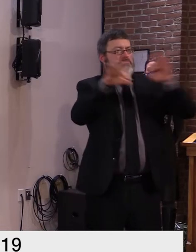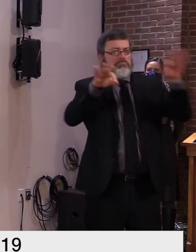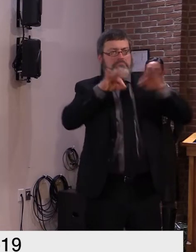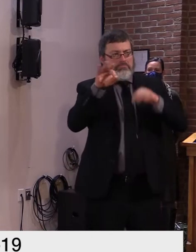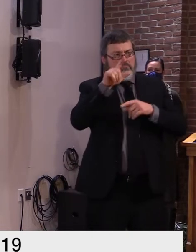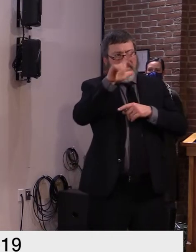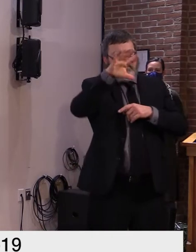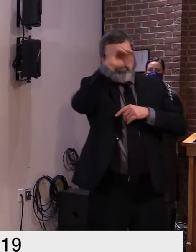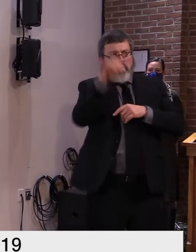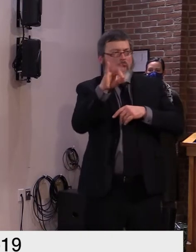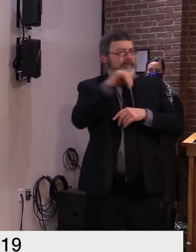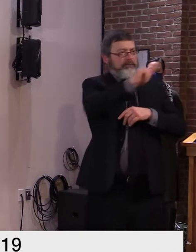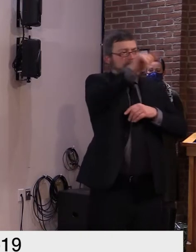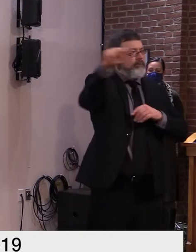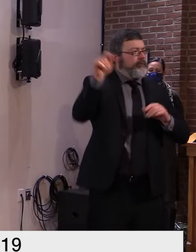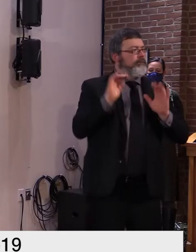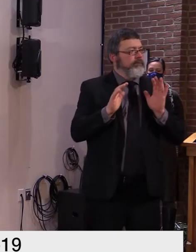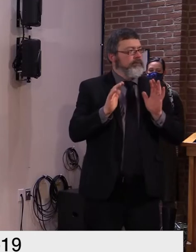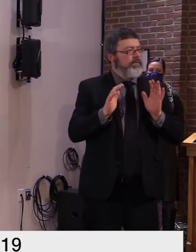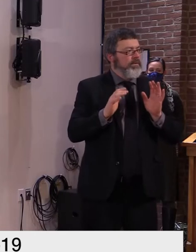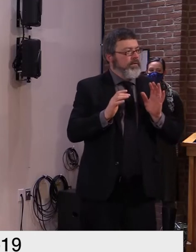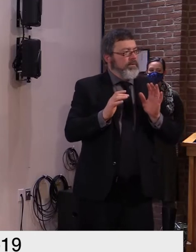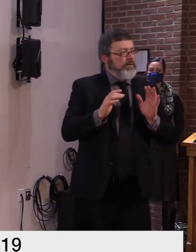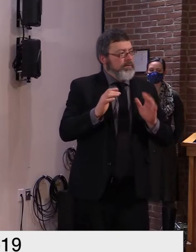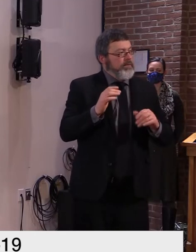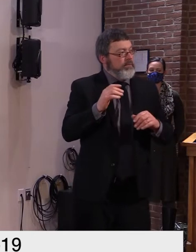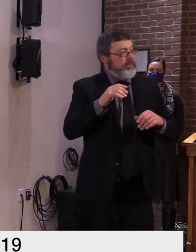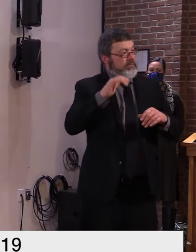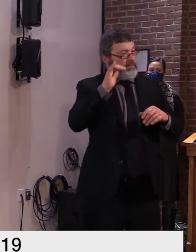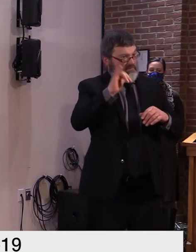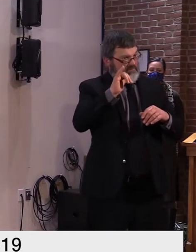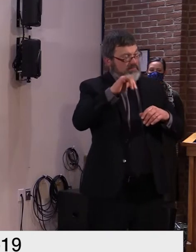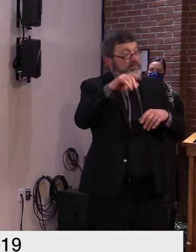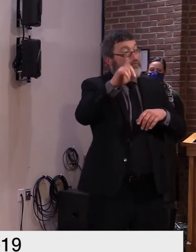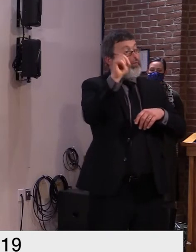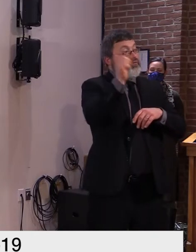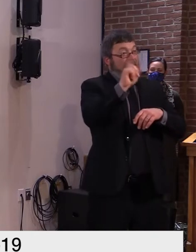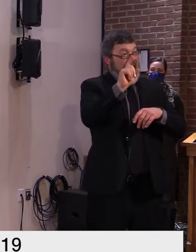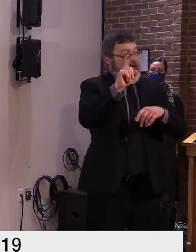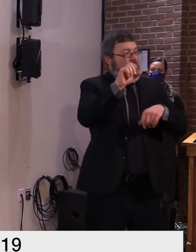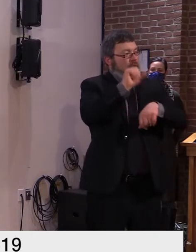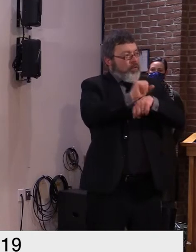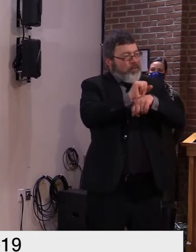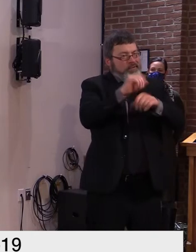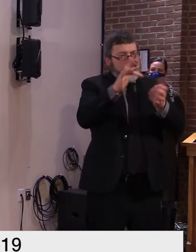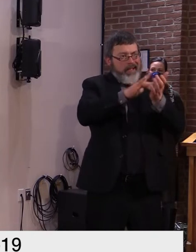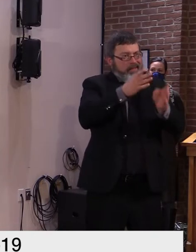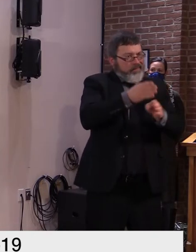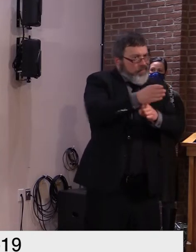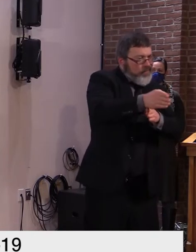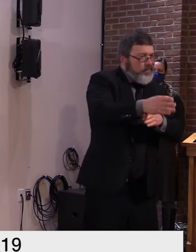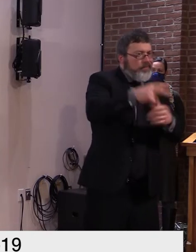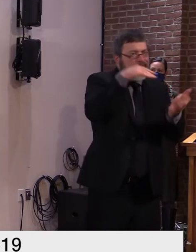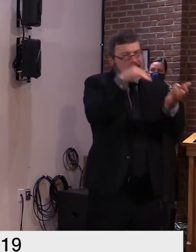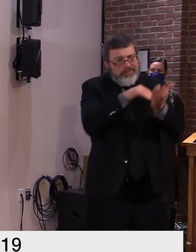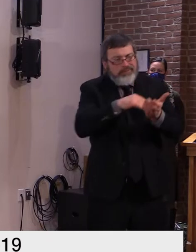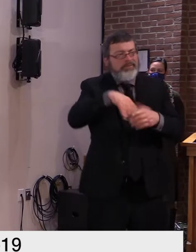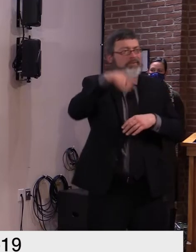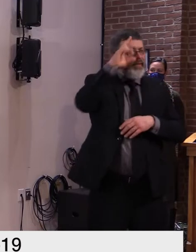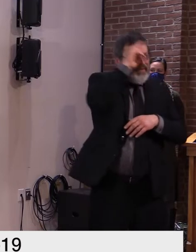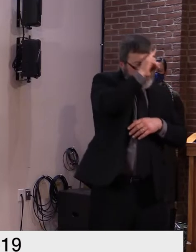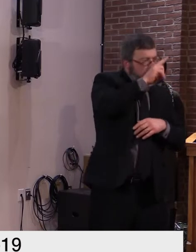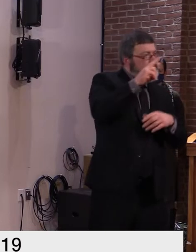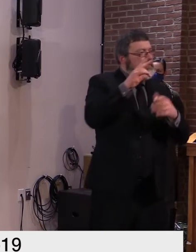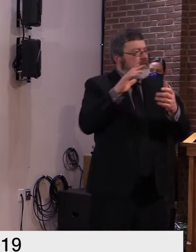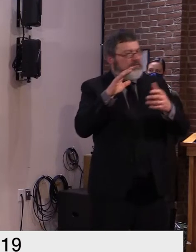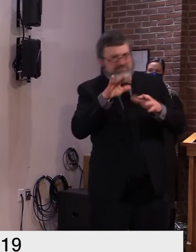care and services in health care settings and can prevent the transmission of covet 19 personal protection